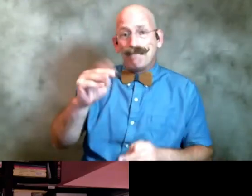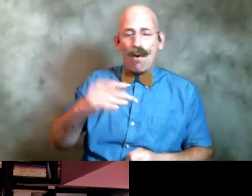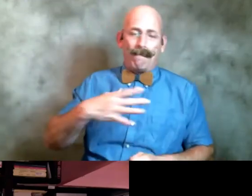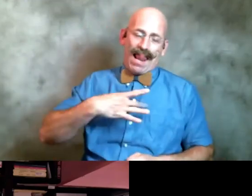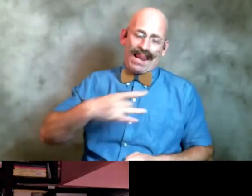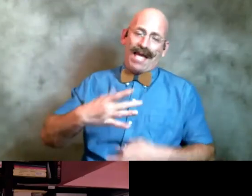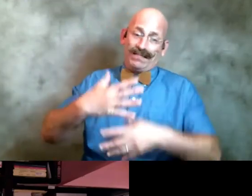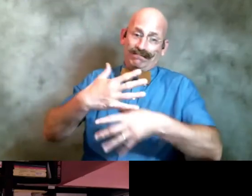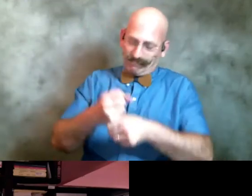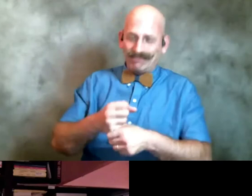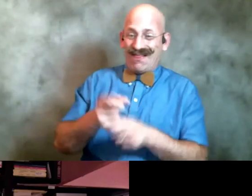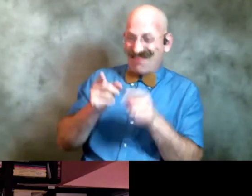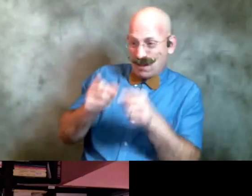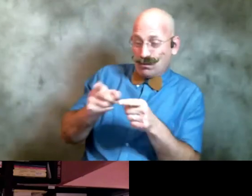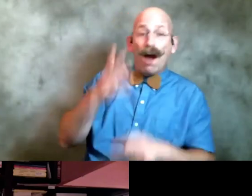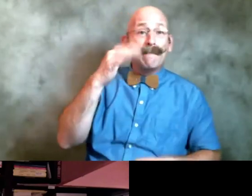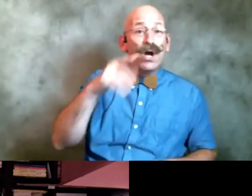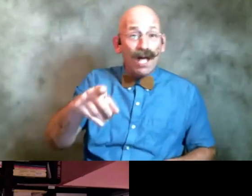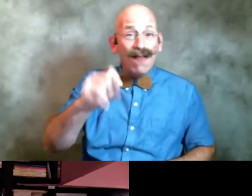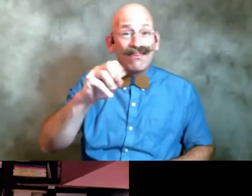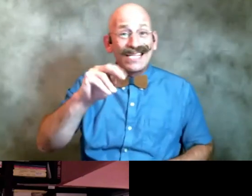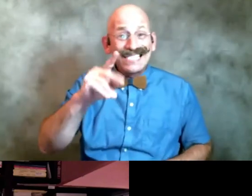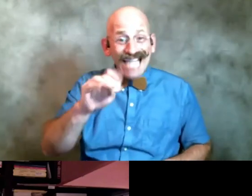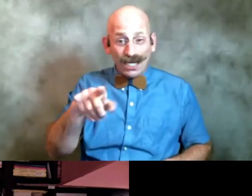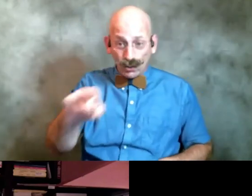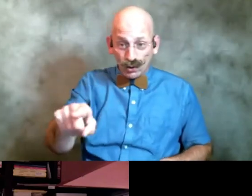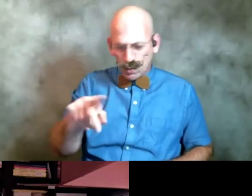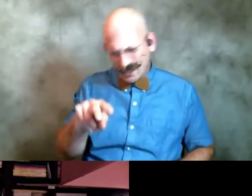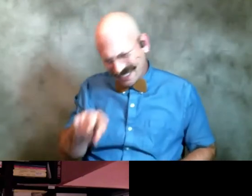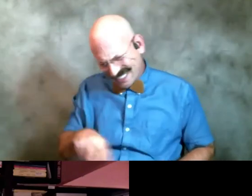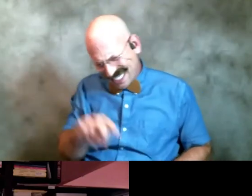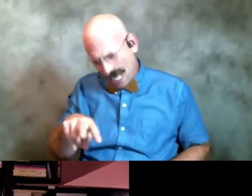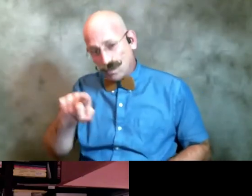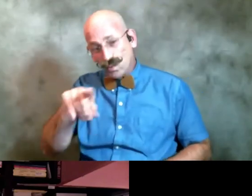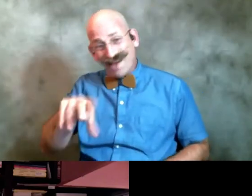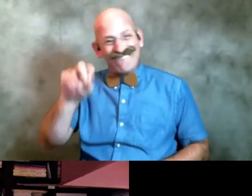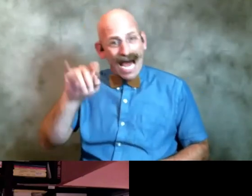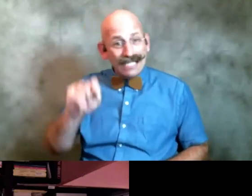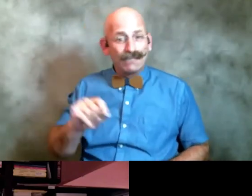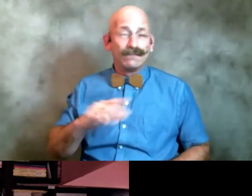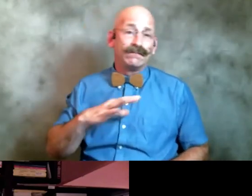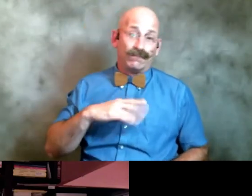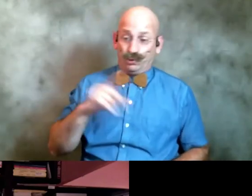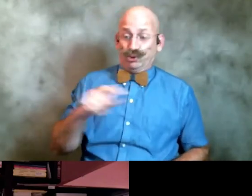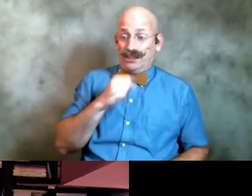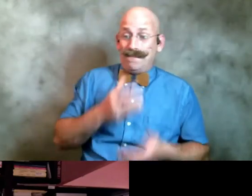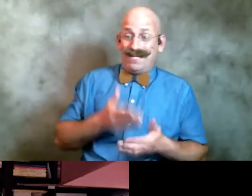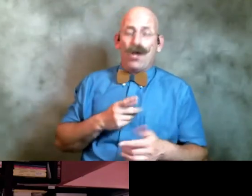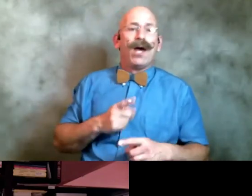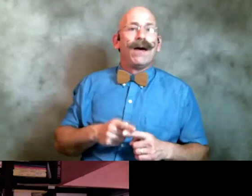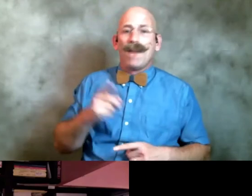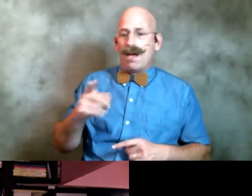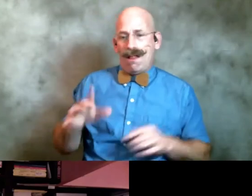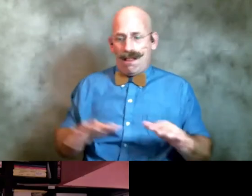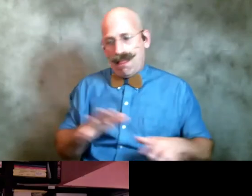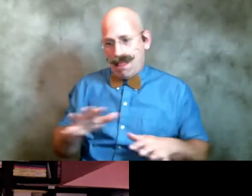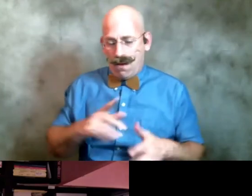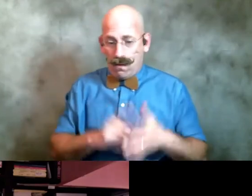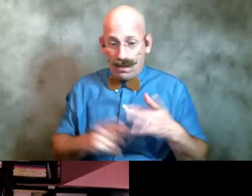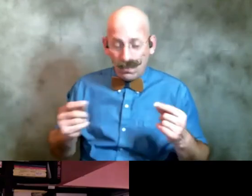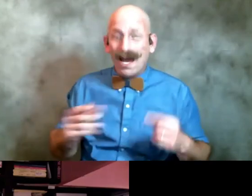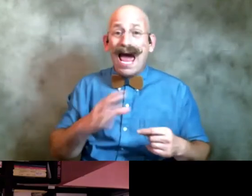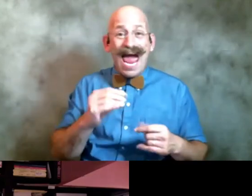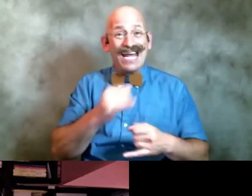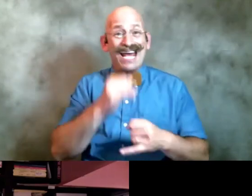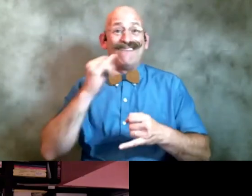think the snake you stare at it you find it uh it it shouldn't be there but you don't know what to do about it at the very